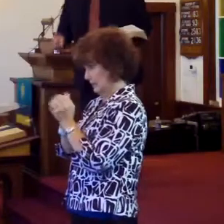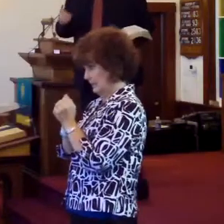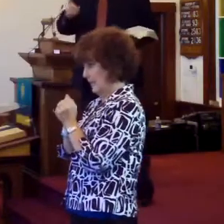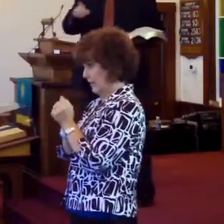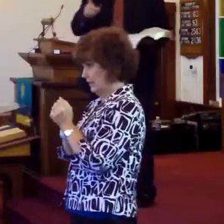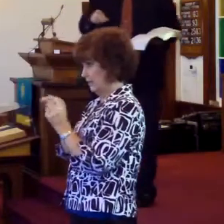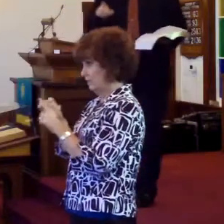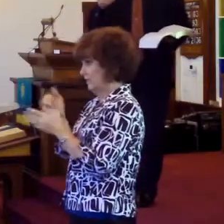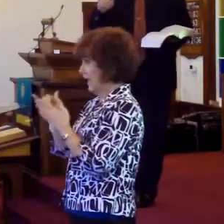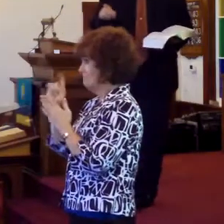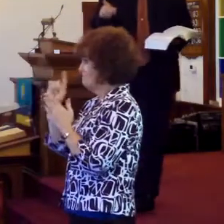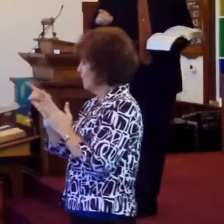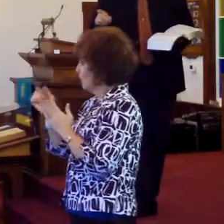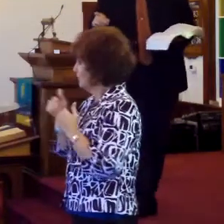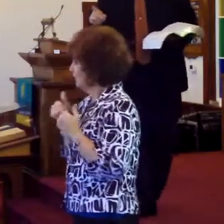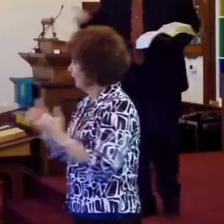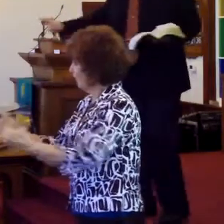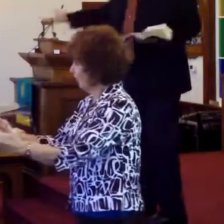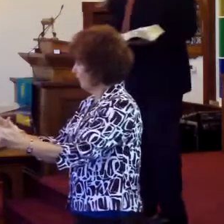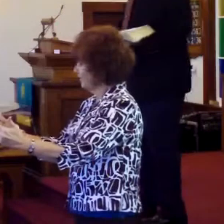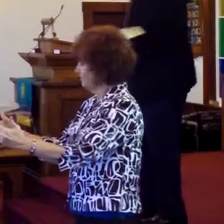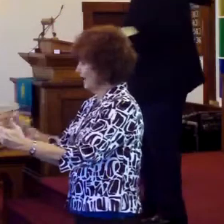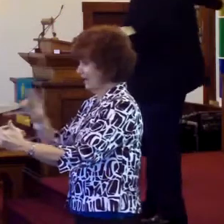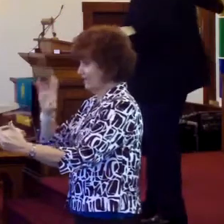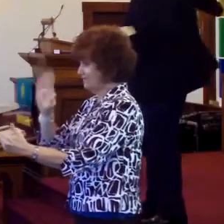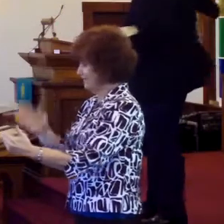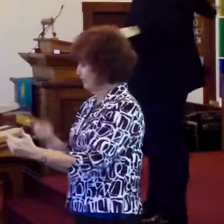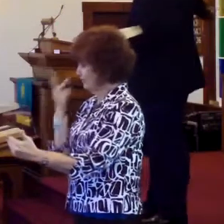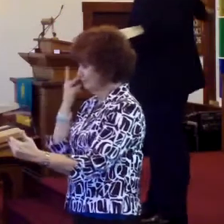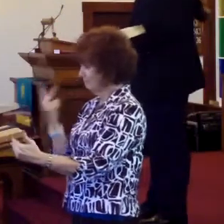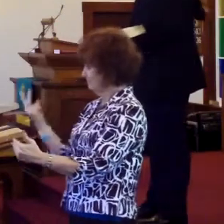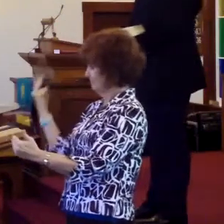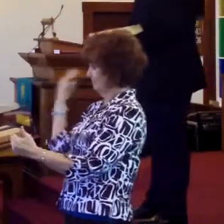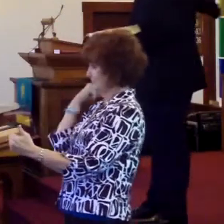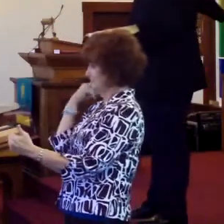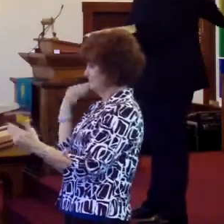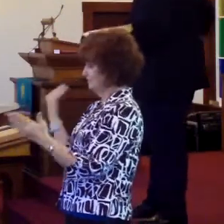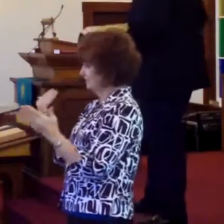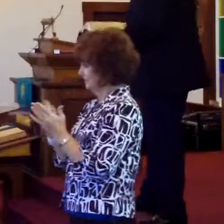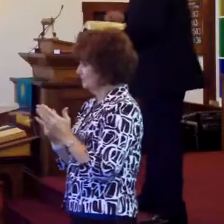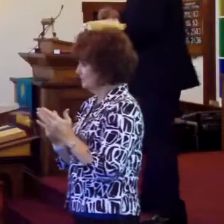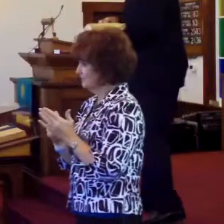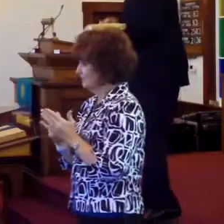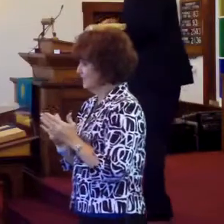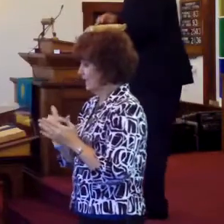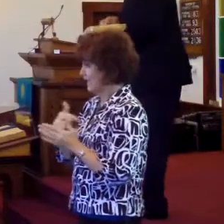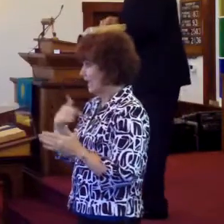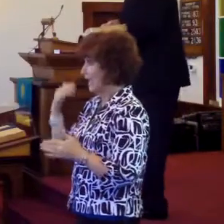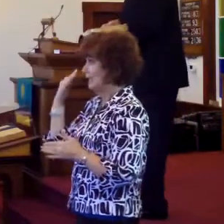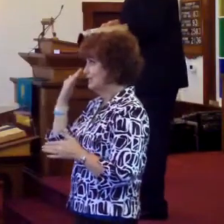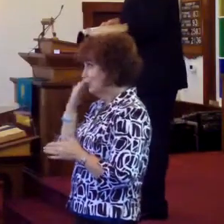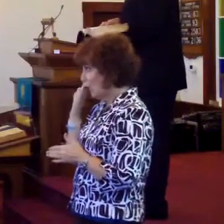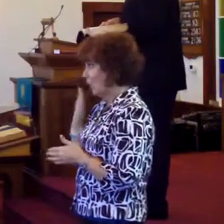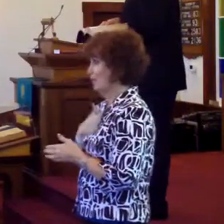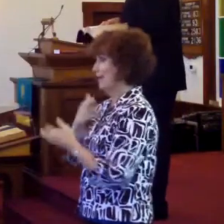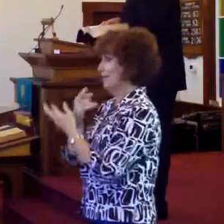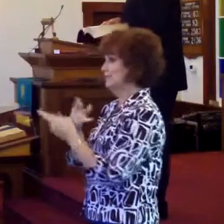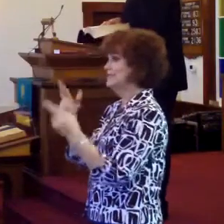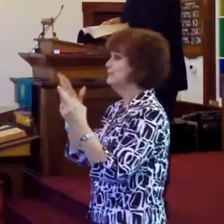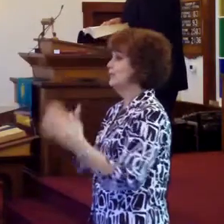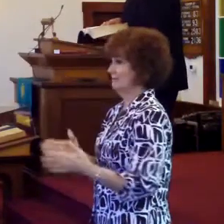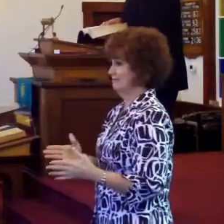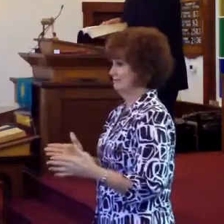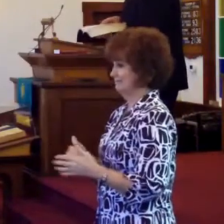And from that moment on, when I was 12 years old, I've never looked back. I've never looked back. And I know who my Redeemer is.